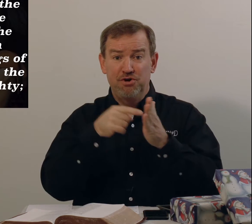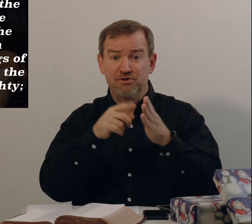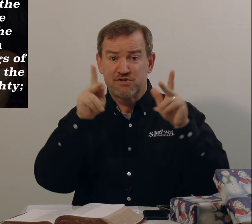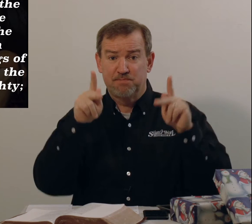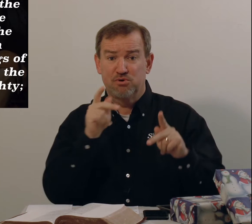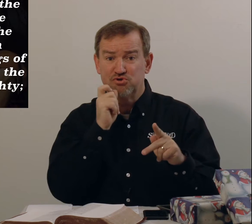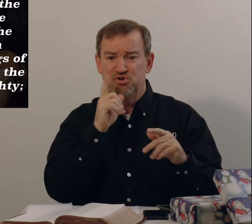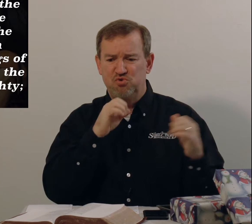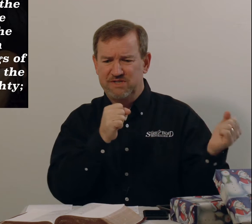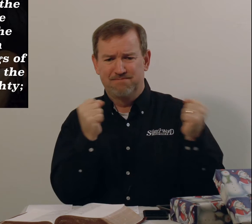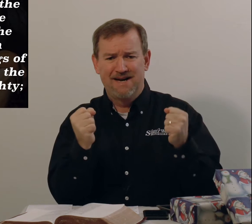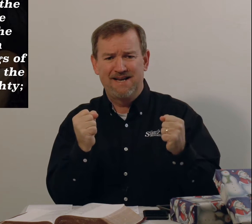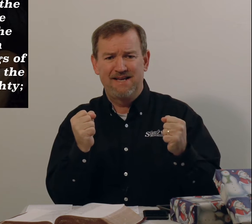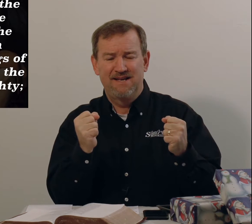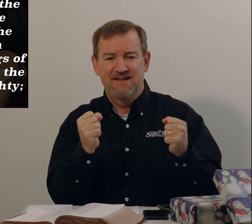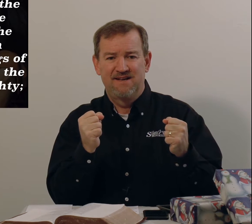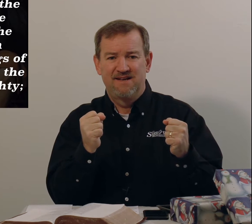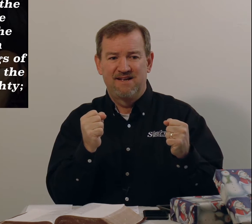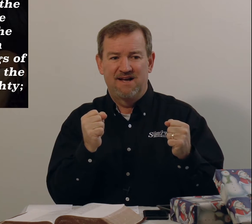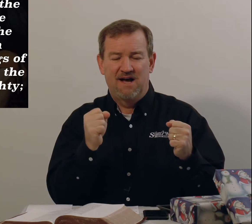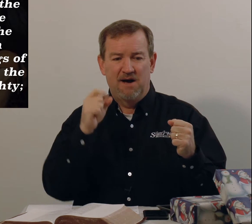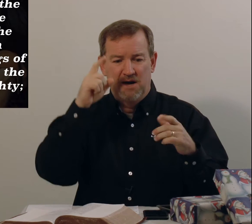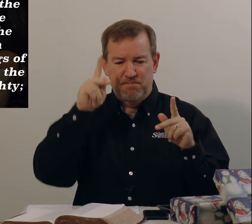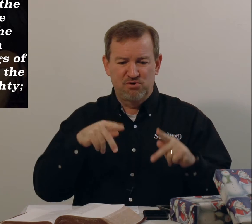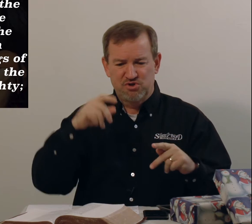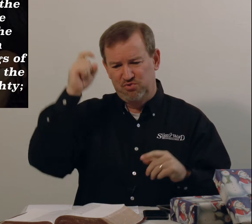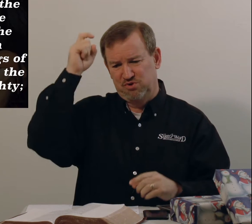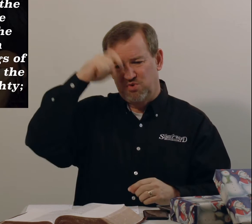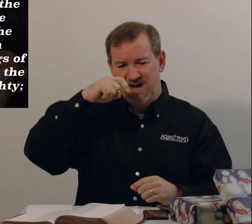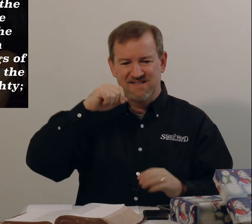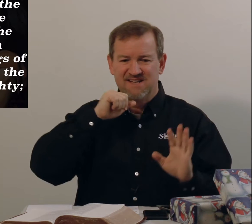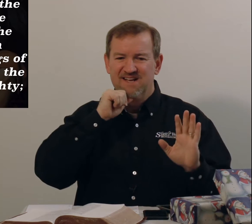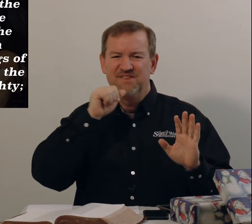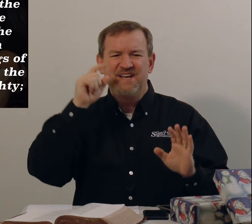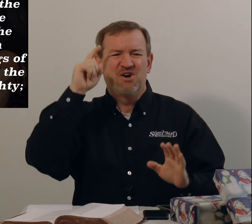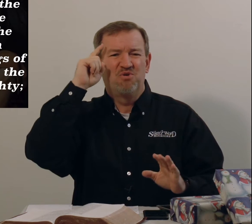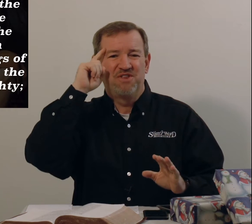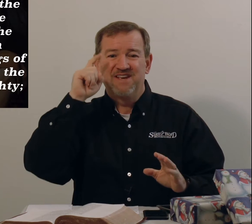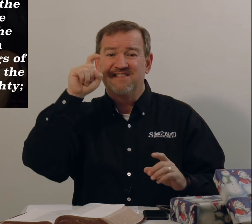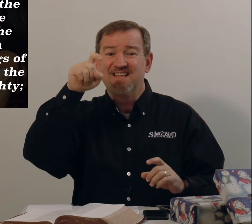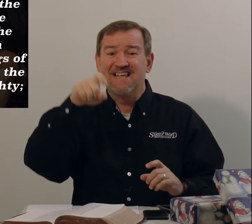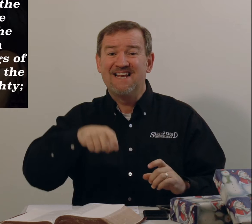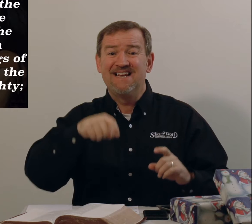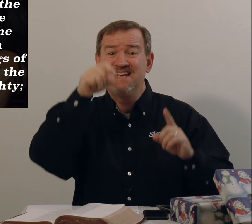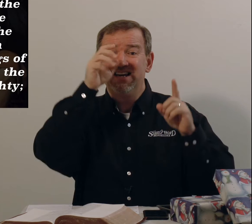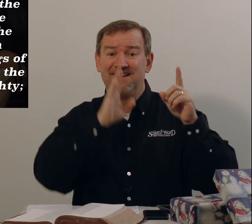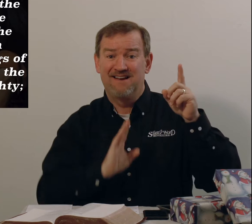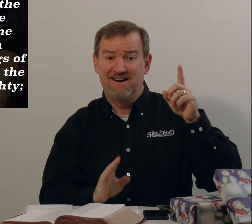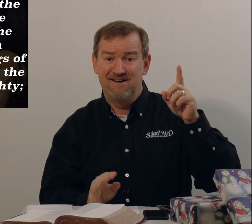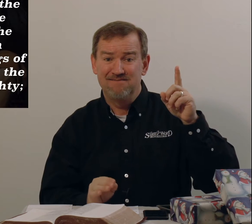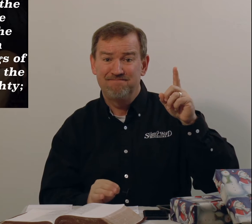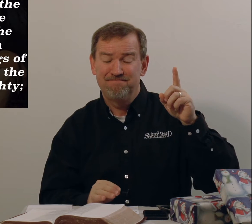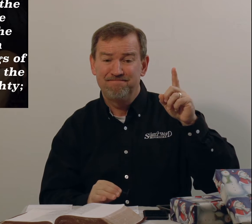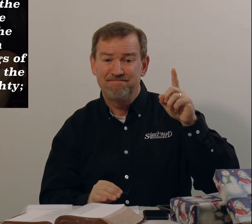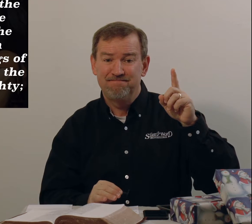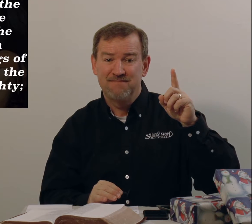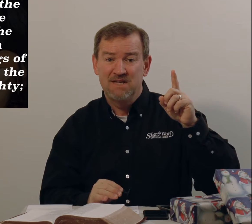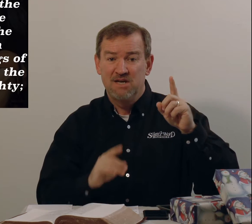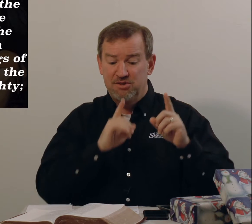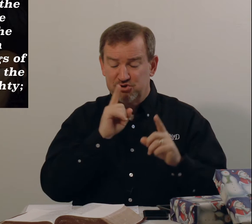noticed a person who is mighty, a person who is wise, they don't think that they need God. The